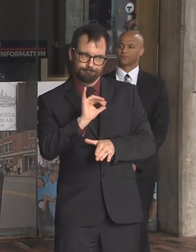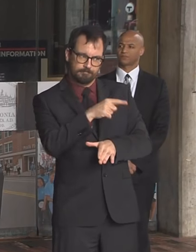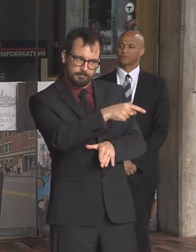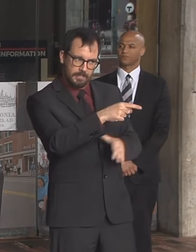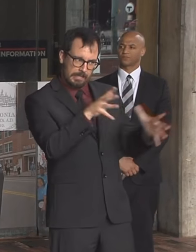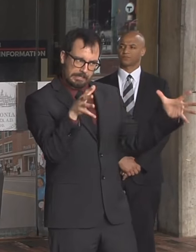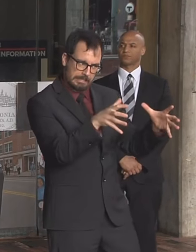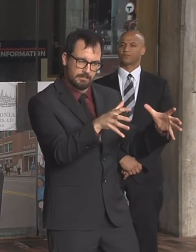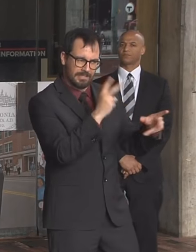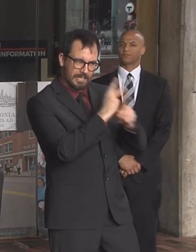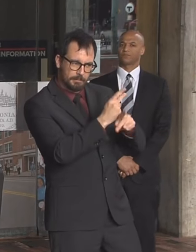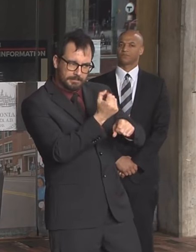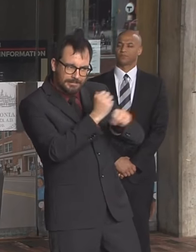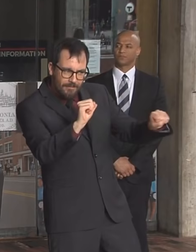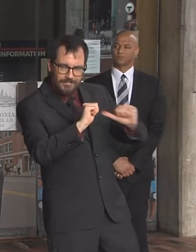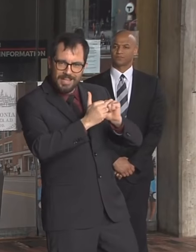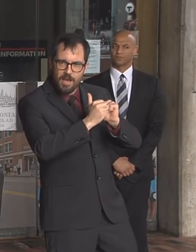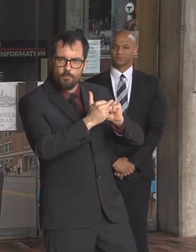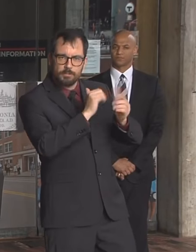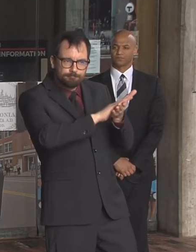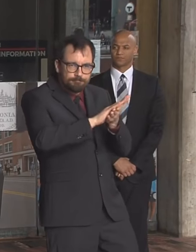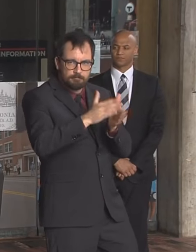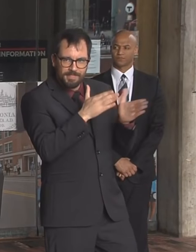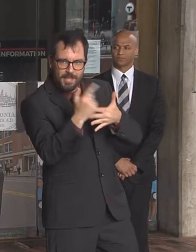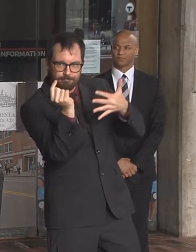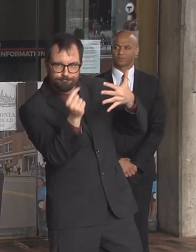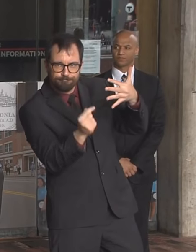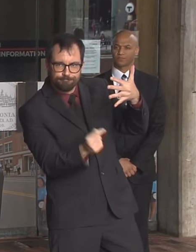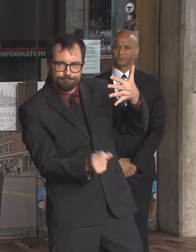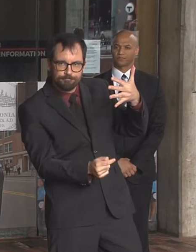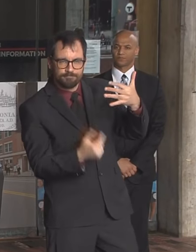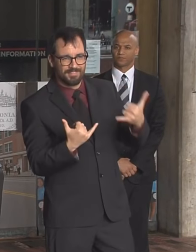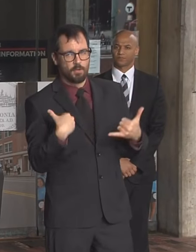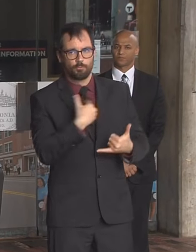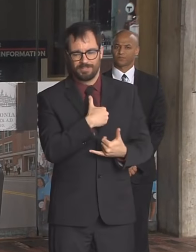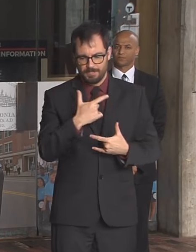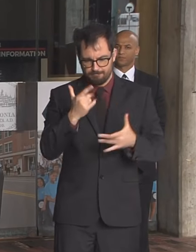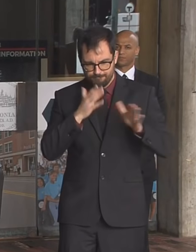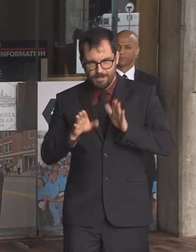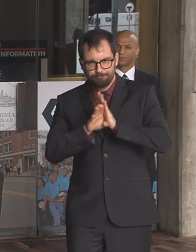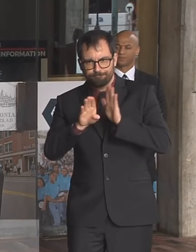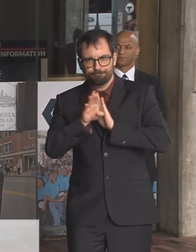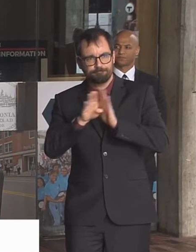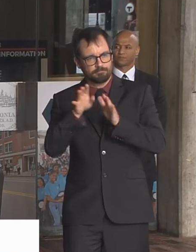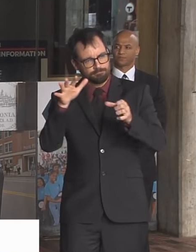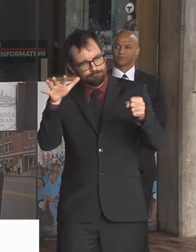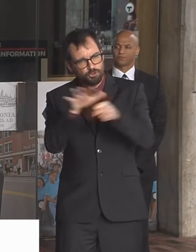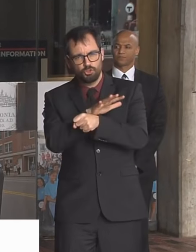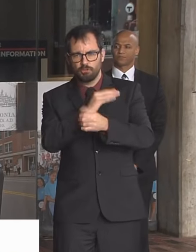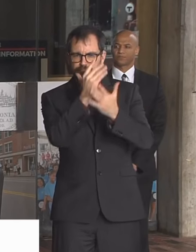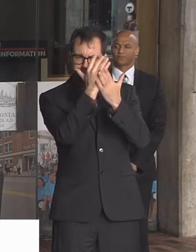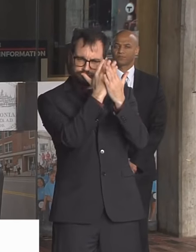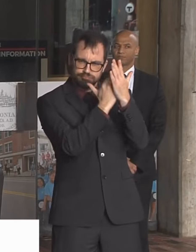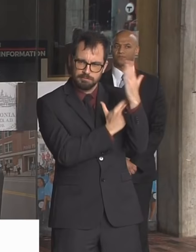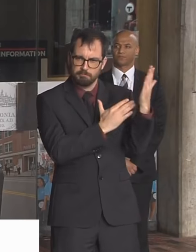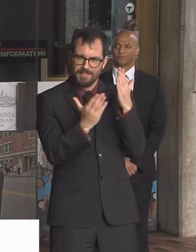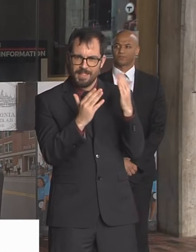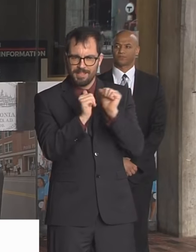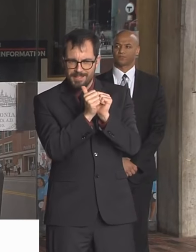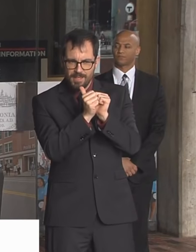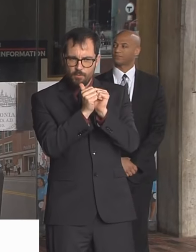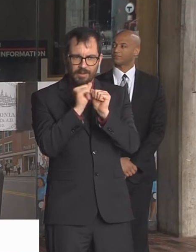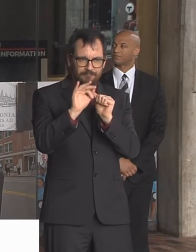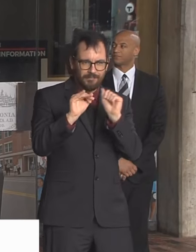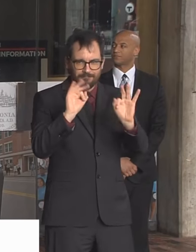a comprehensive plan. And we're acting now on parts of that plan. We're erecting facilities for screening, testing, and isolation of